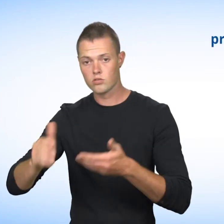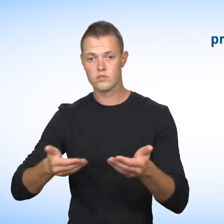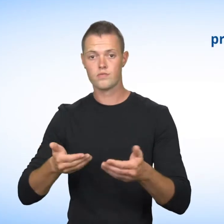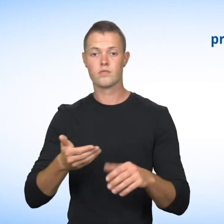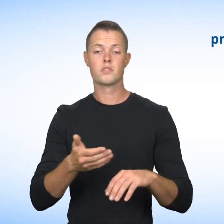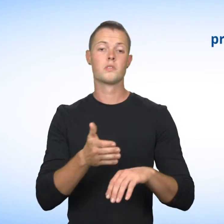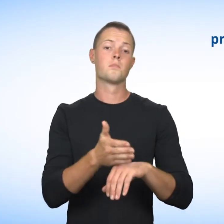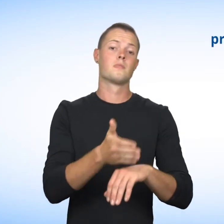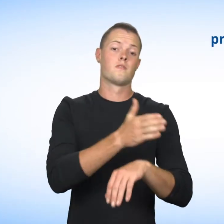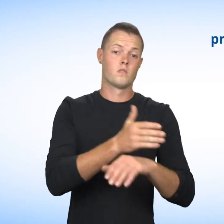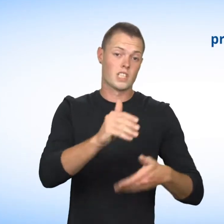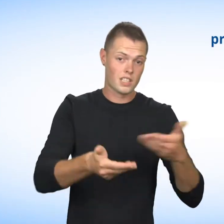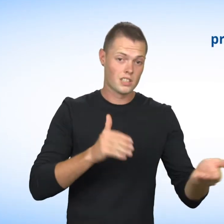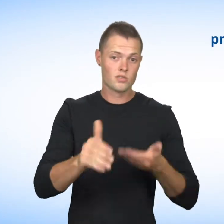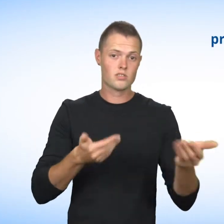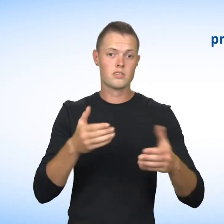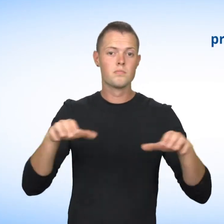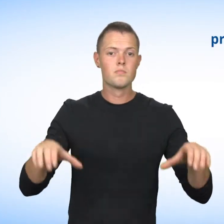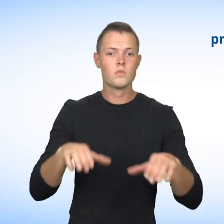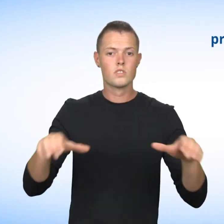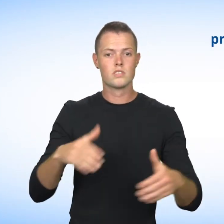Hiring and Pre-Hiring Practices